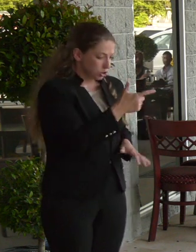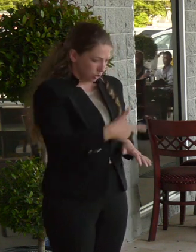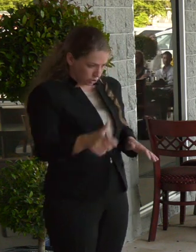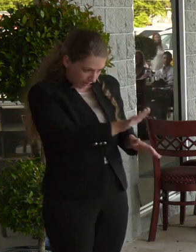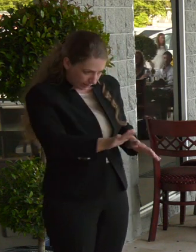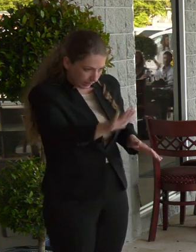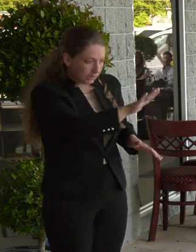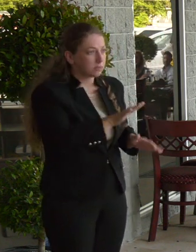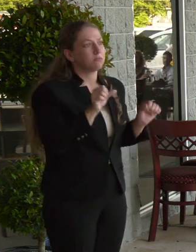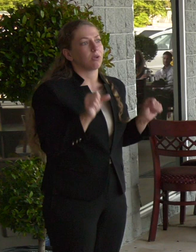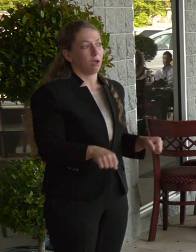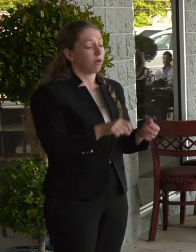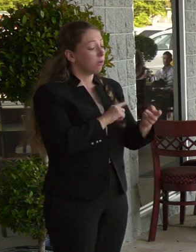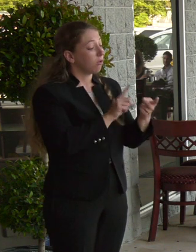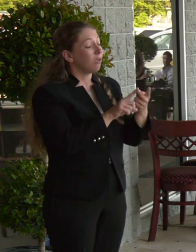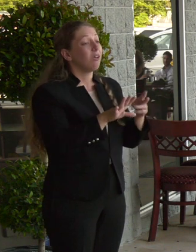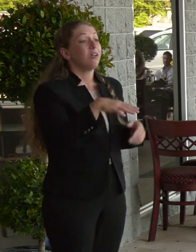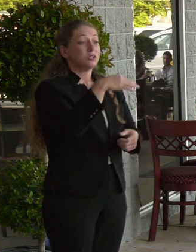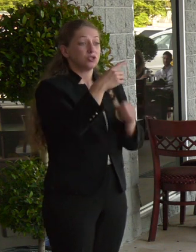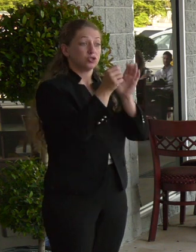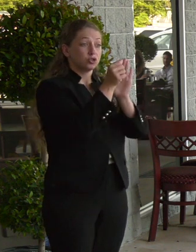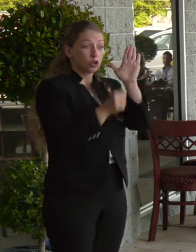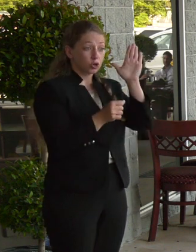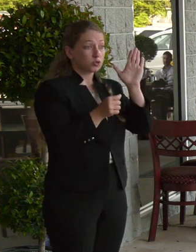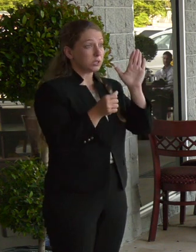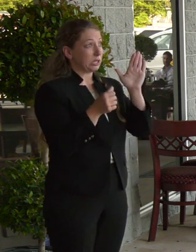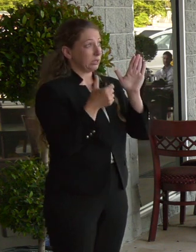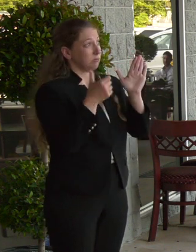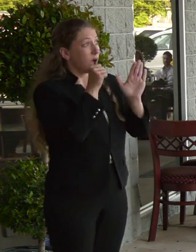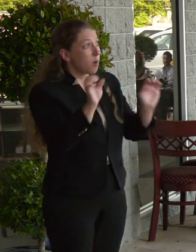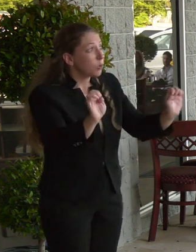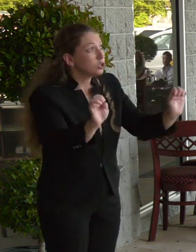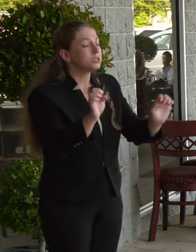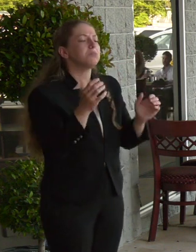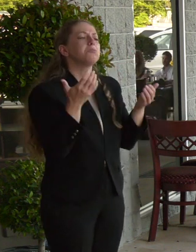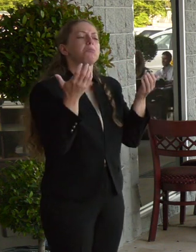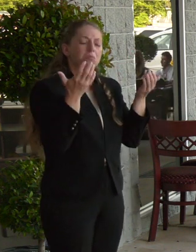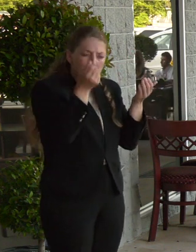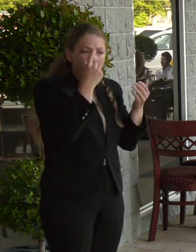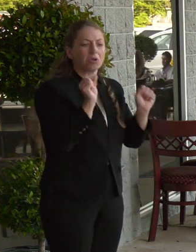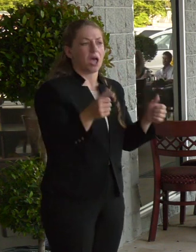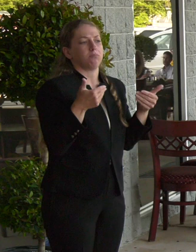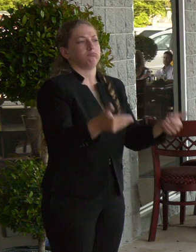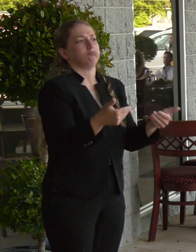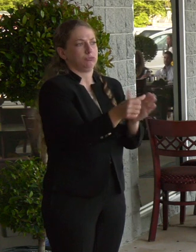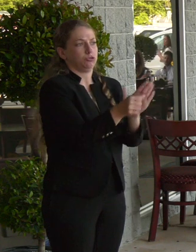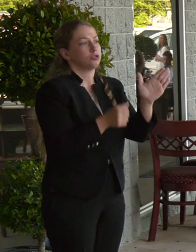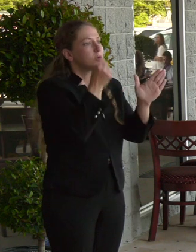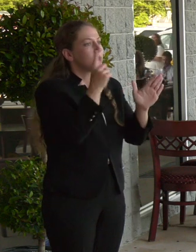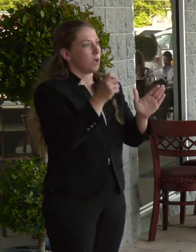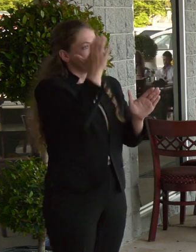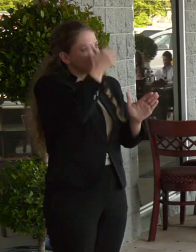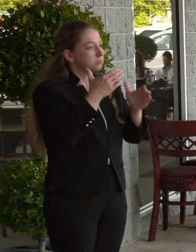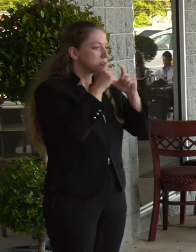elective surgeries can continue with proper personal protective equipment and other protective measures. We're continuing to work through the